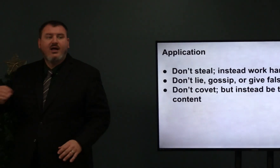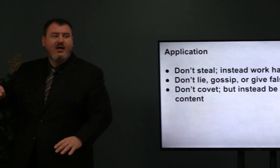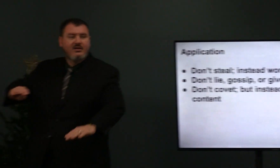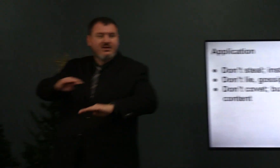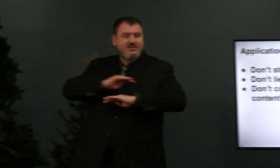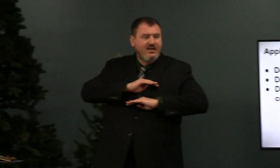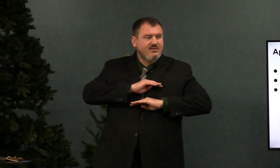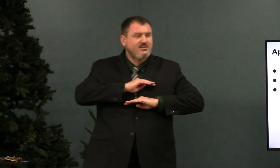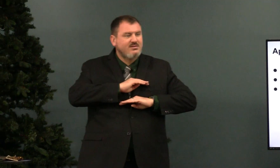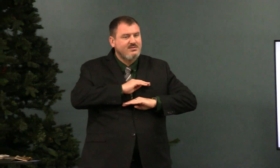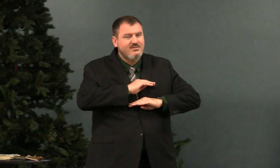and content.